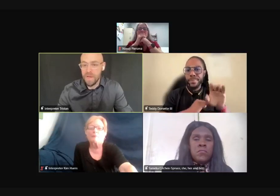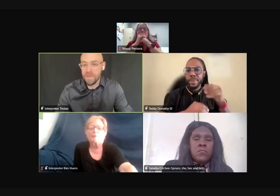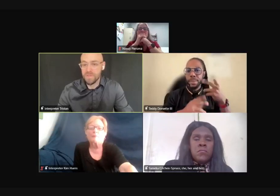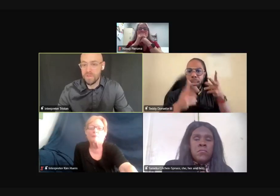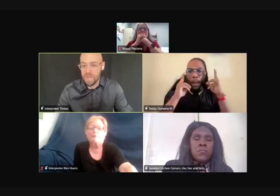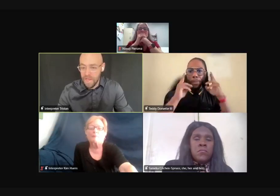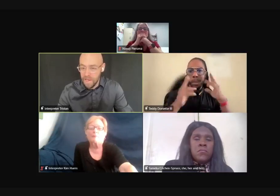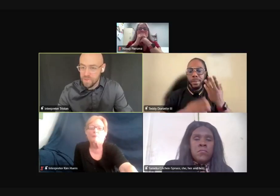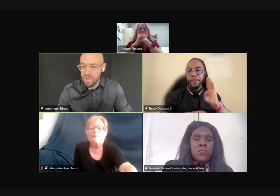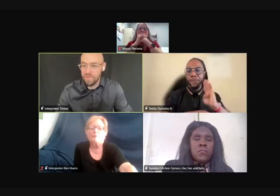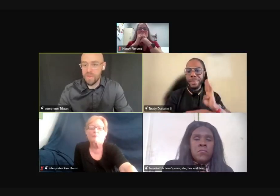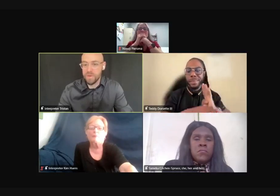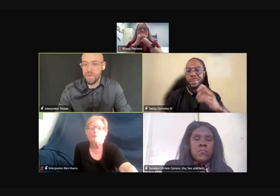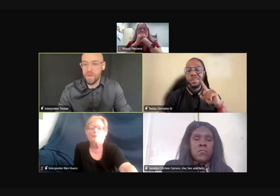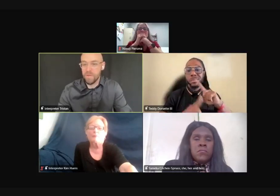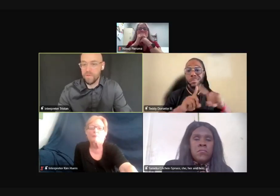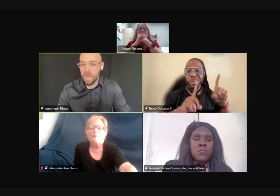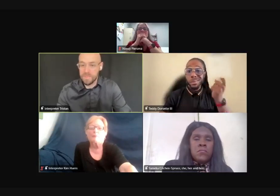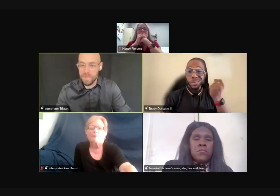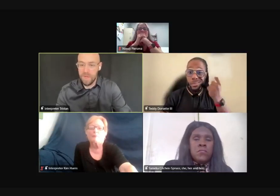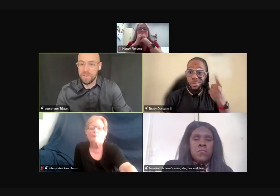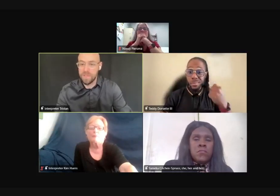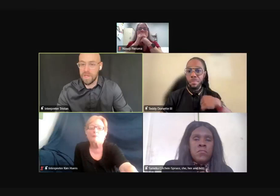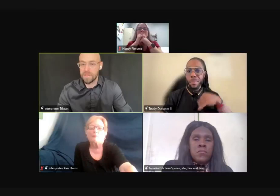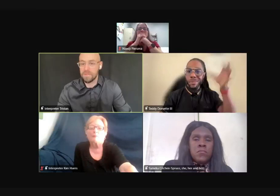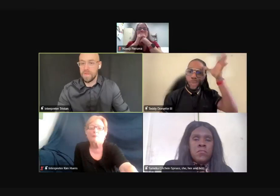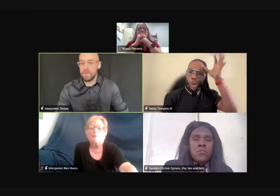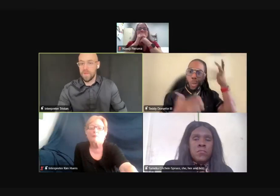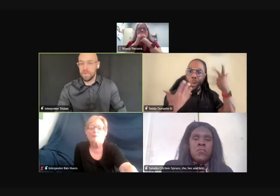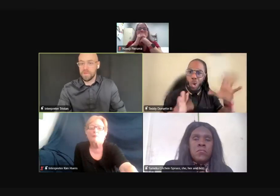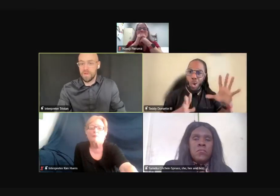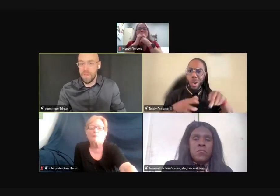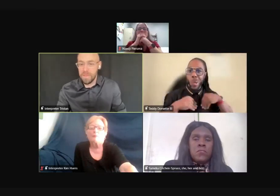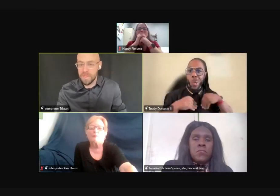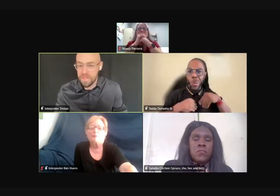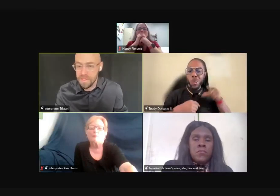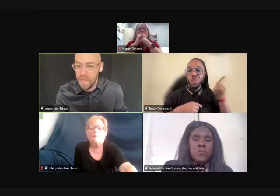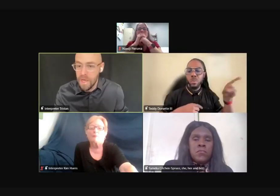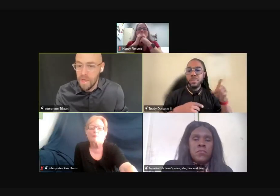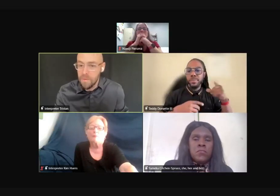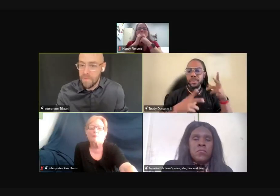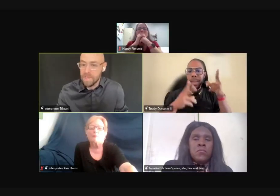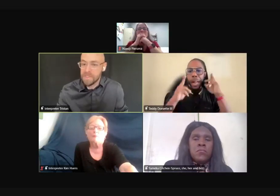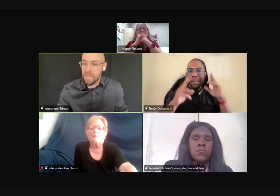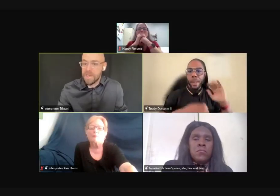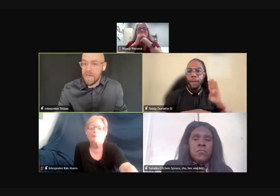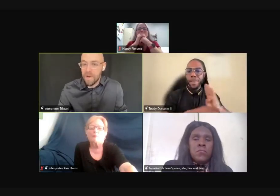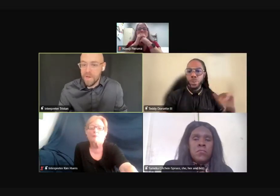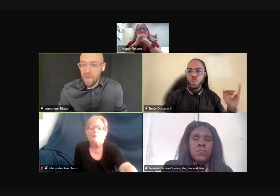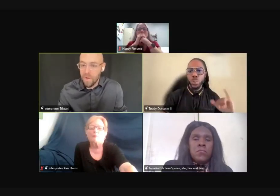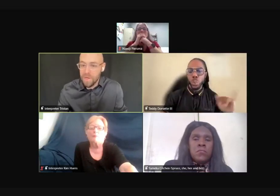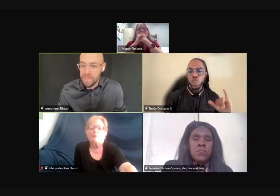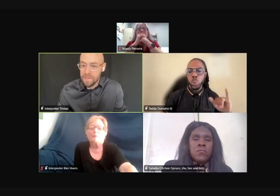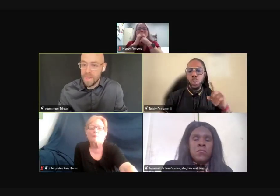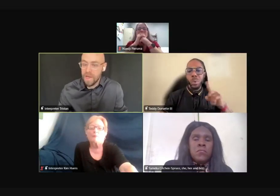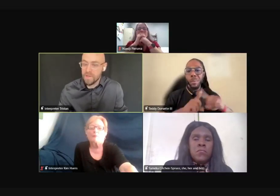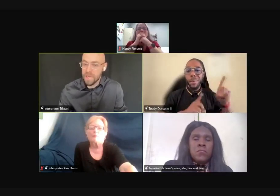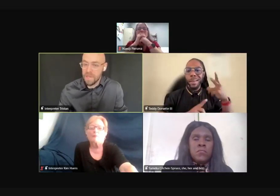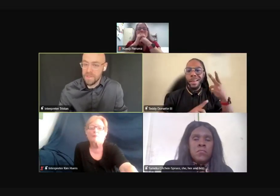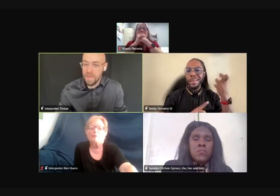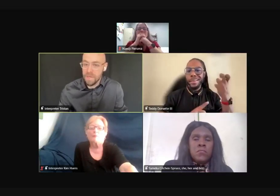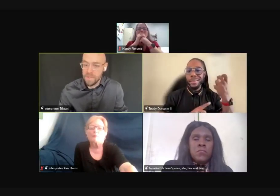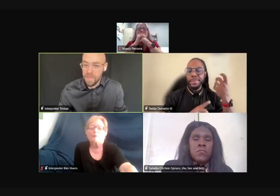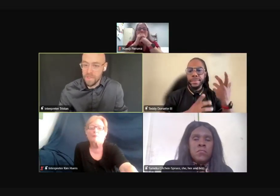so that I could actually get into the field of cosmetology and be able to start that business. Like I said, my dad already owned his